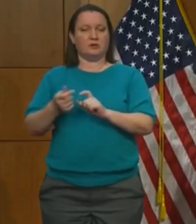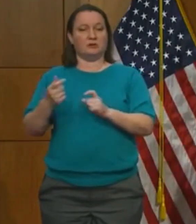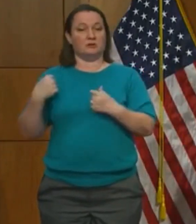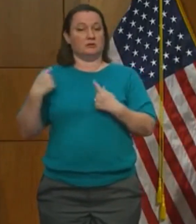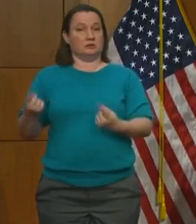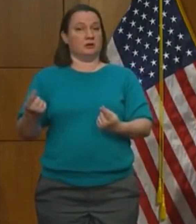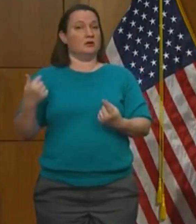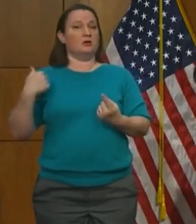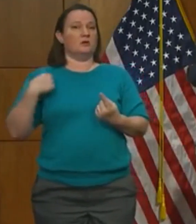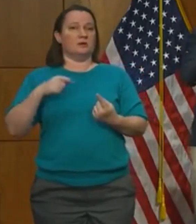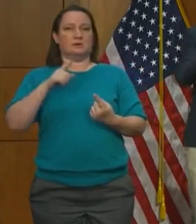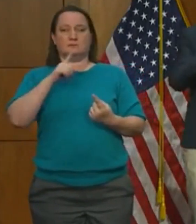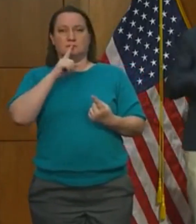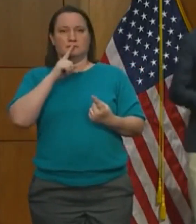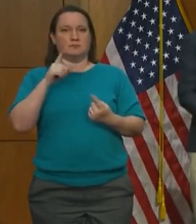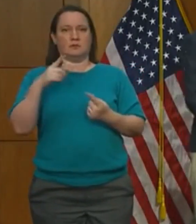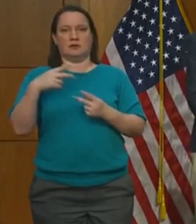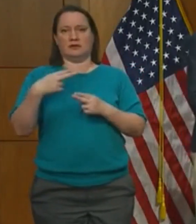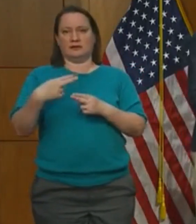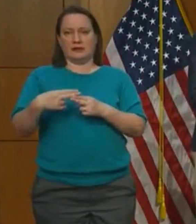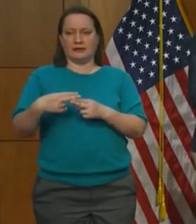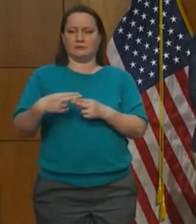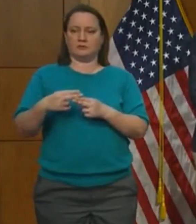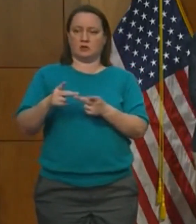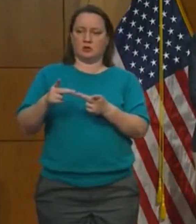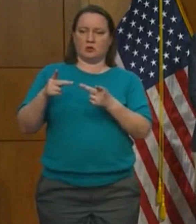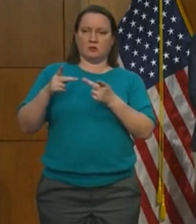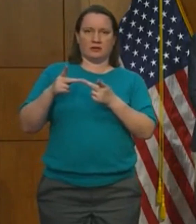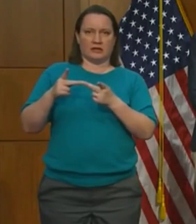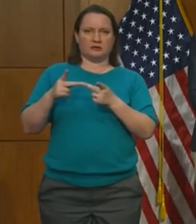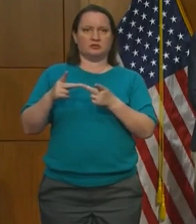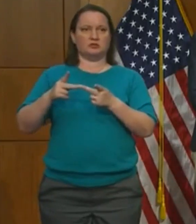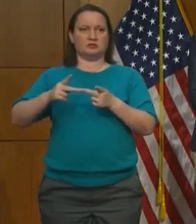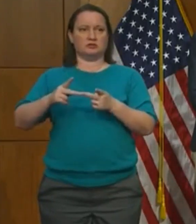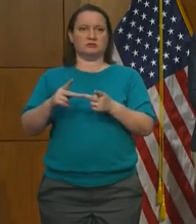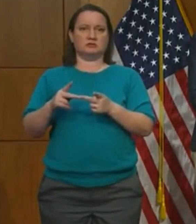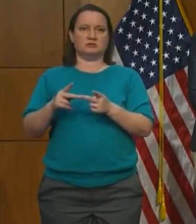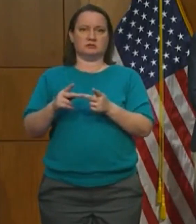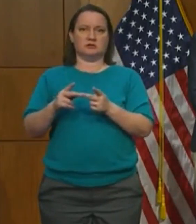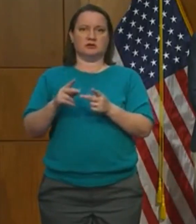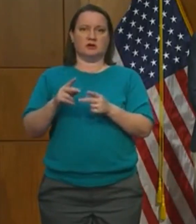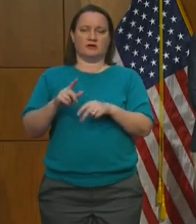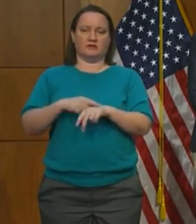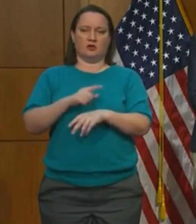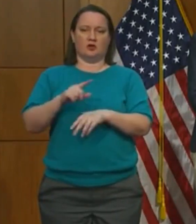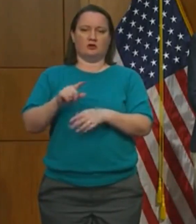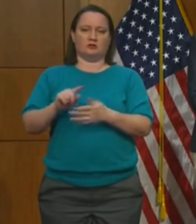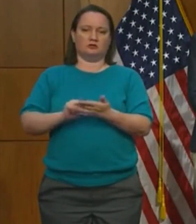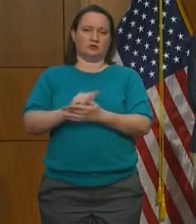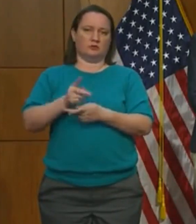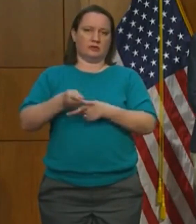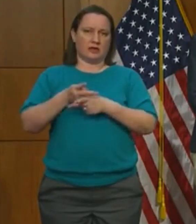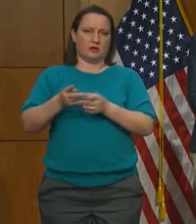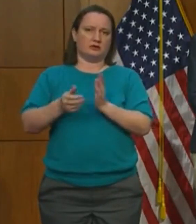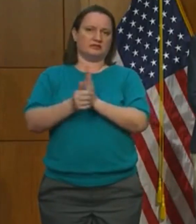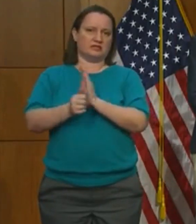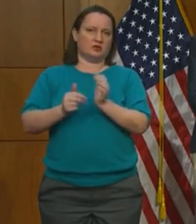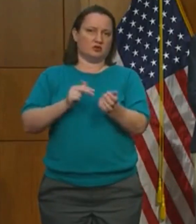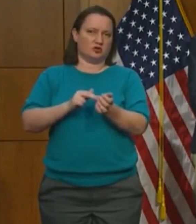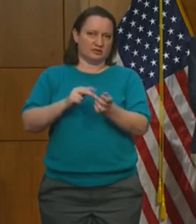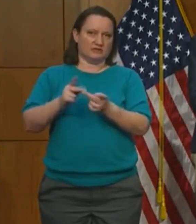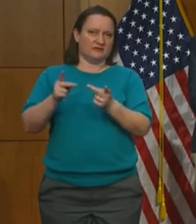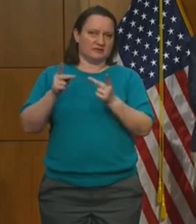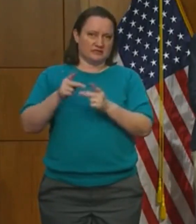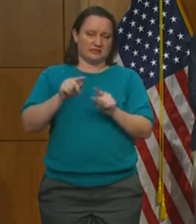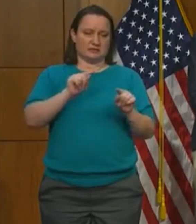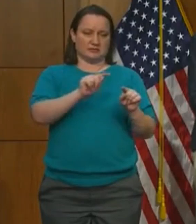names and locations of skilled nursing facilities and assisted living facilities that